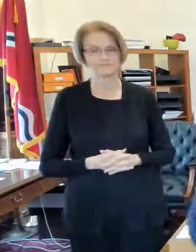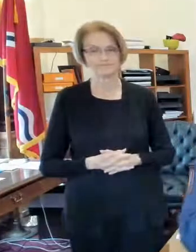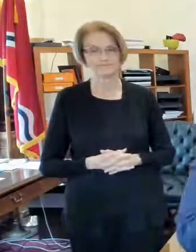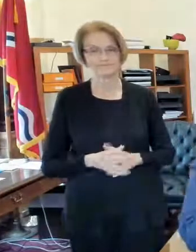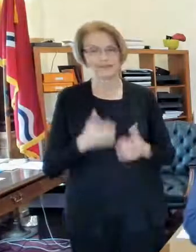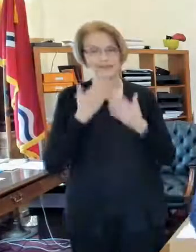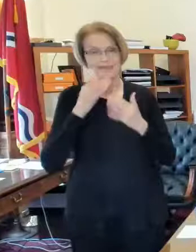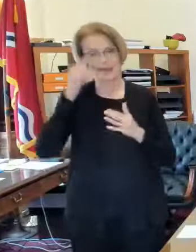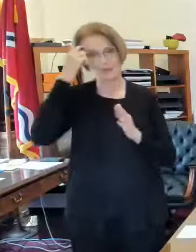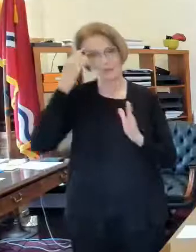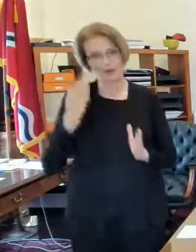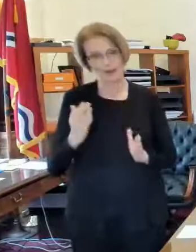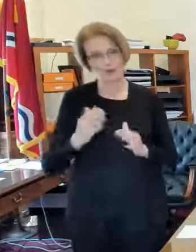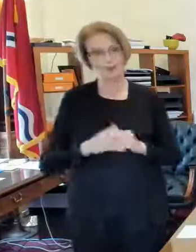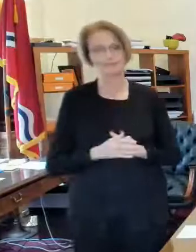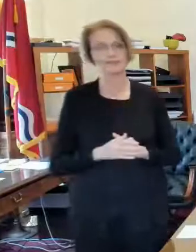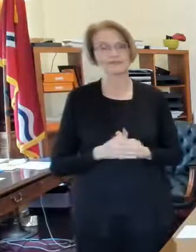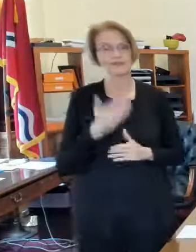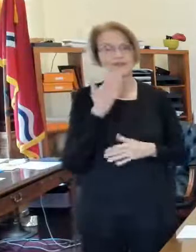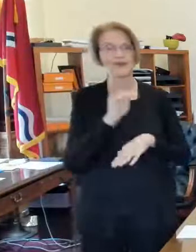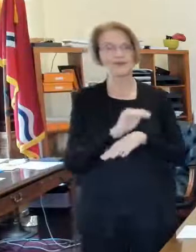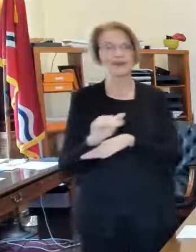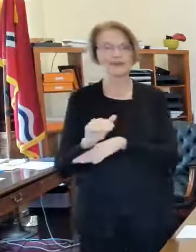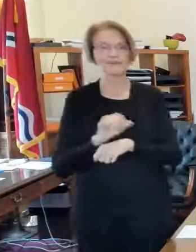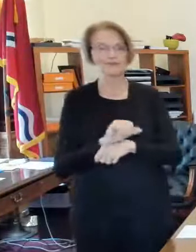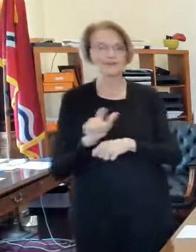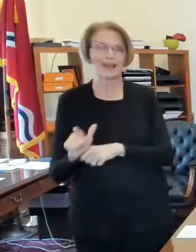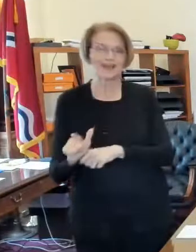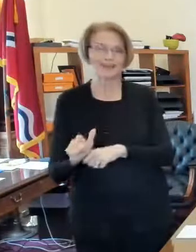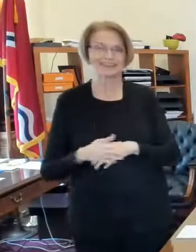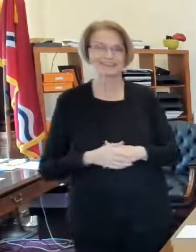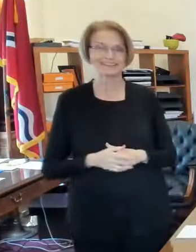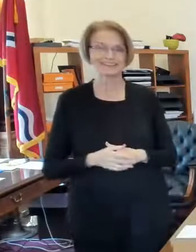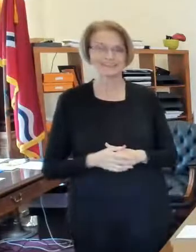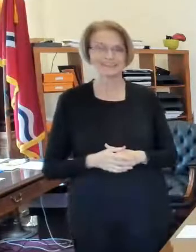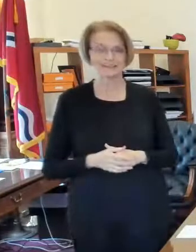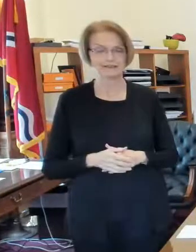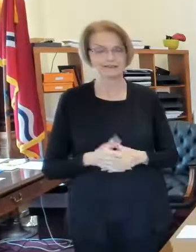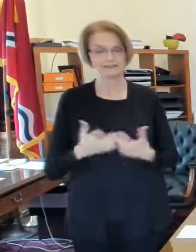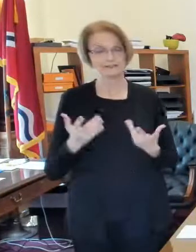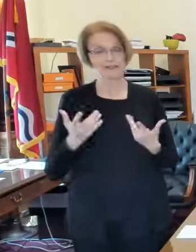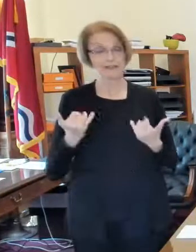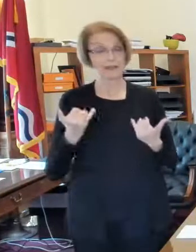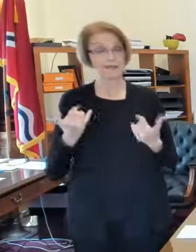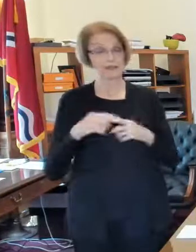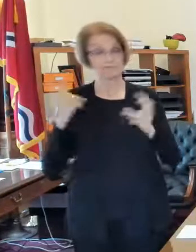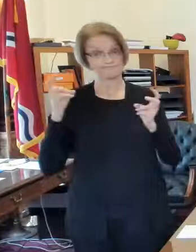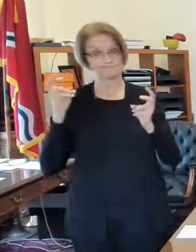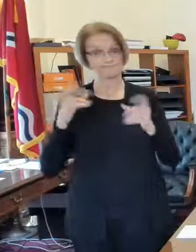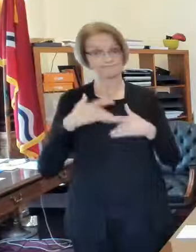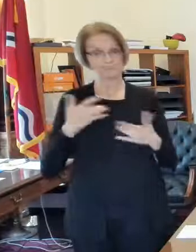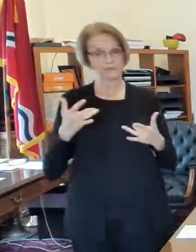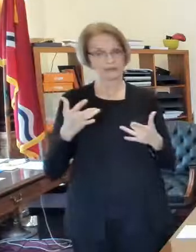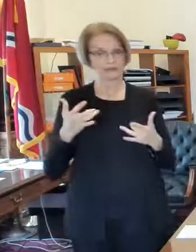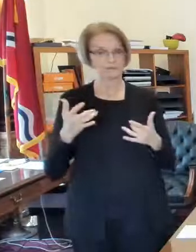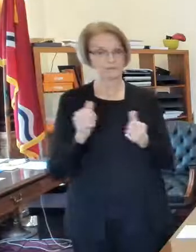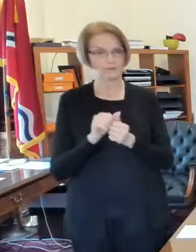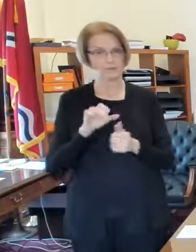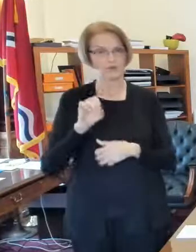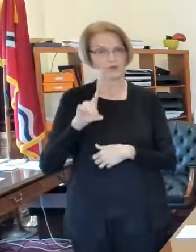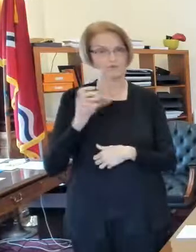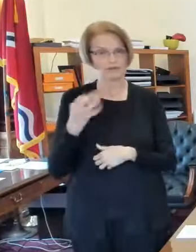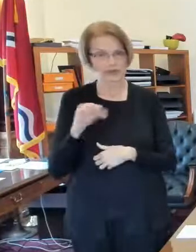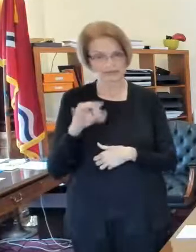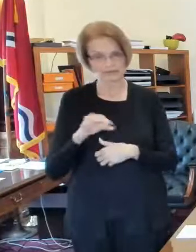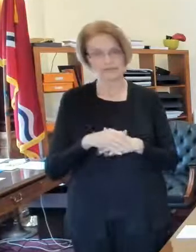thank you mayor good afternoon st louis um as the mayor i'm here to talk to you about what's happening as it relates to covid 19